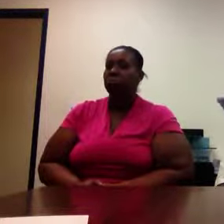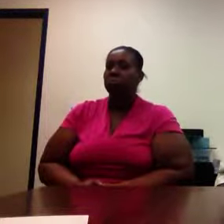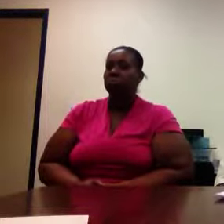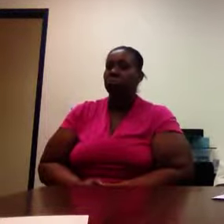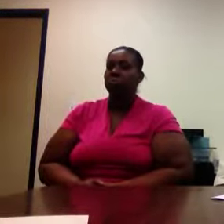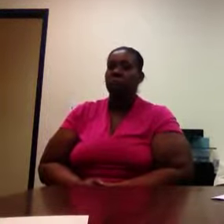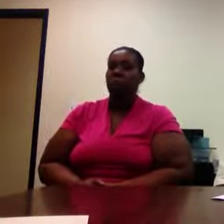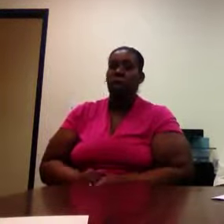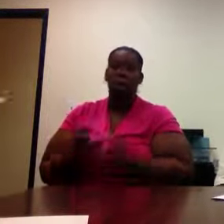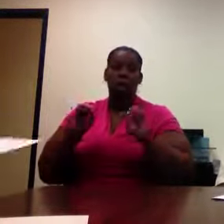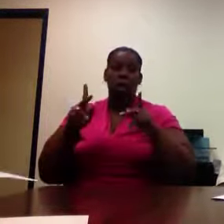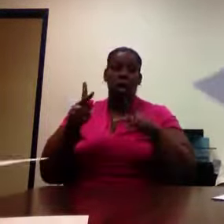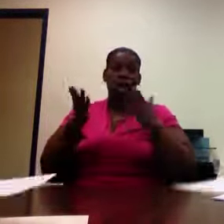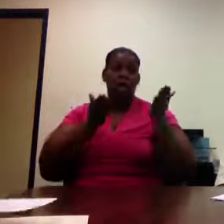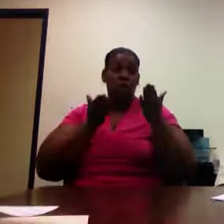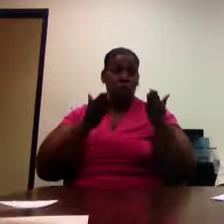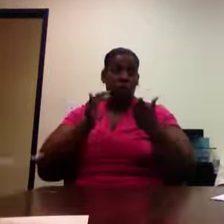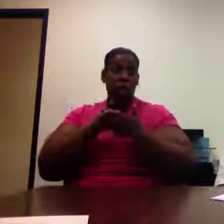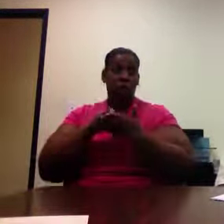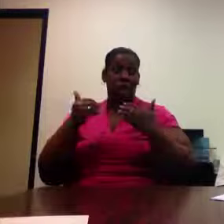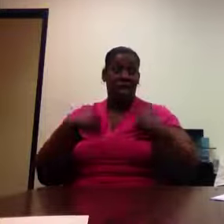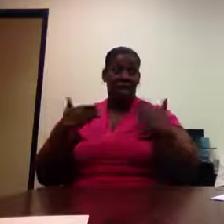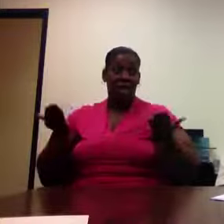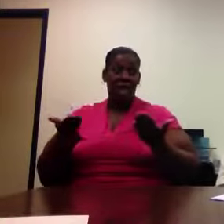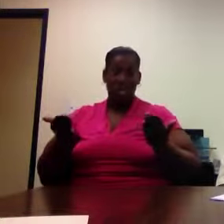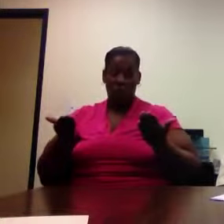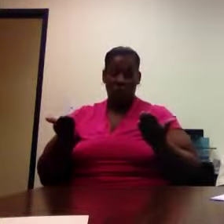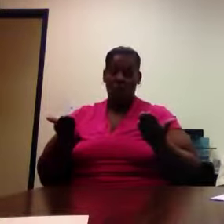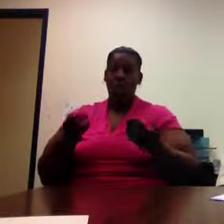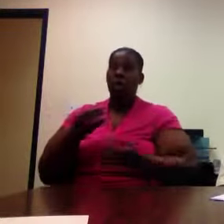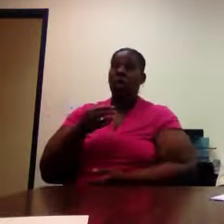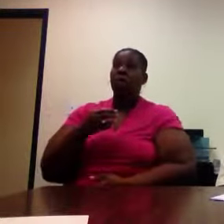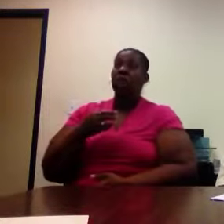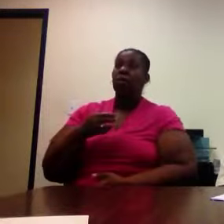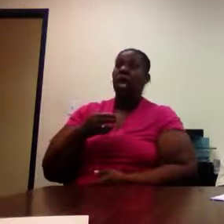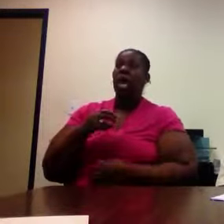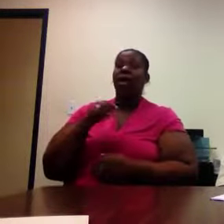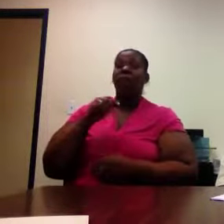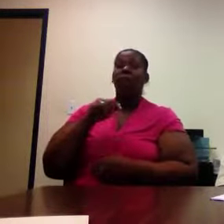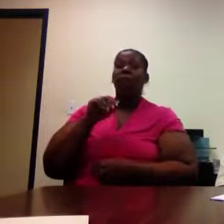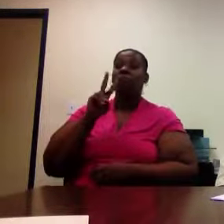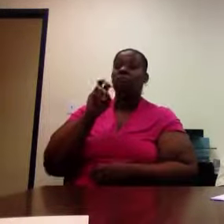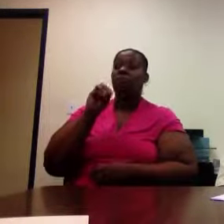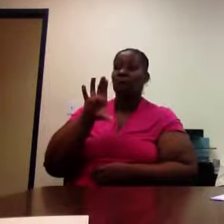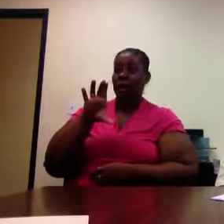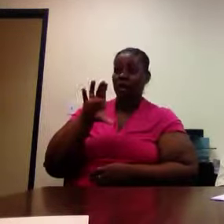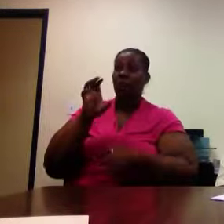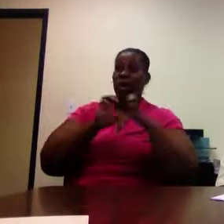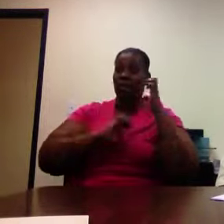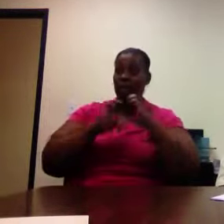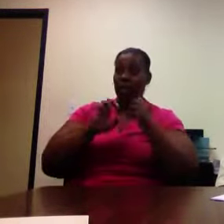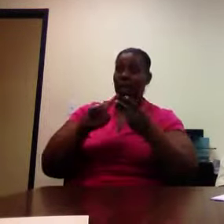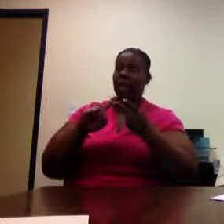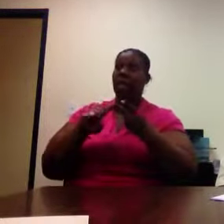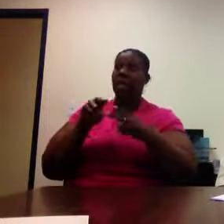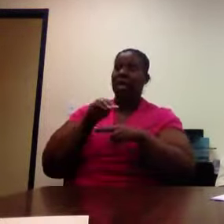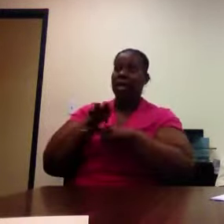The services that we provide here are vocational evaluation, counseling and guidance, job readiness